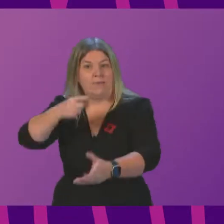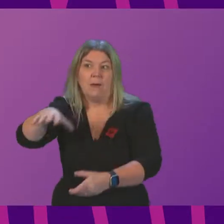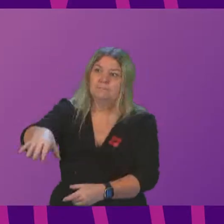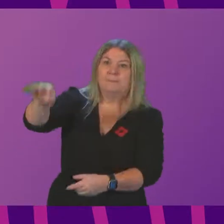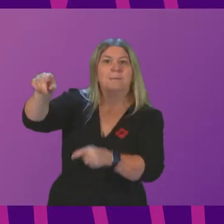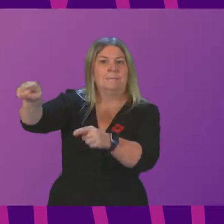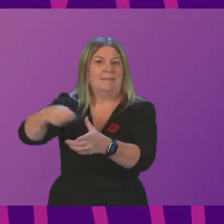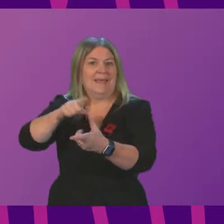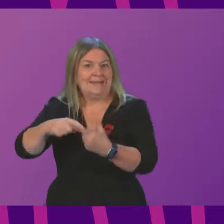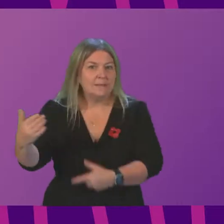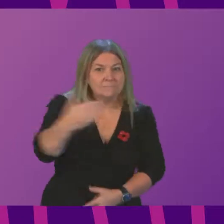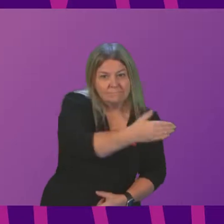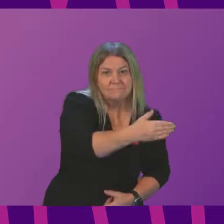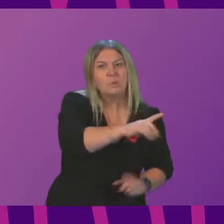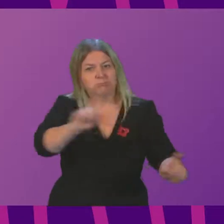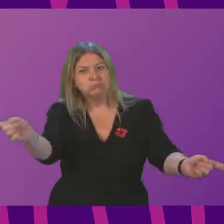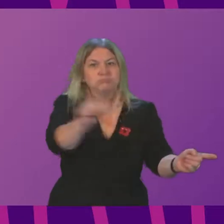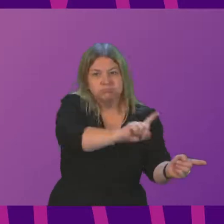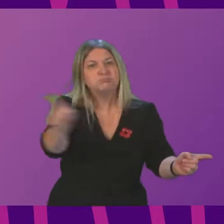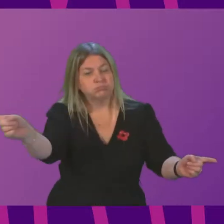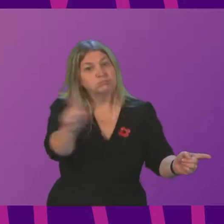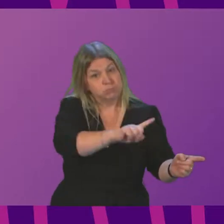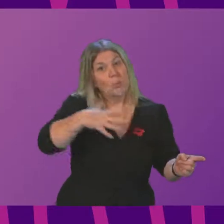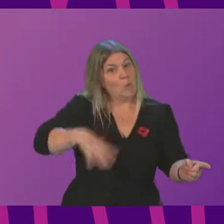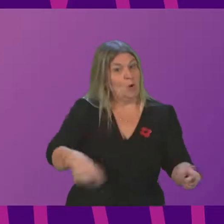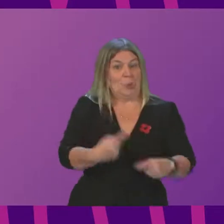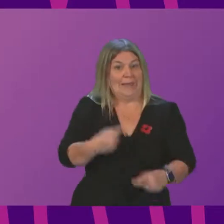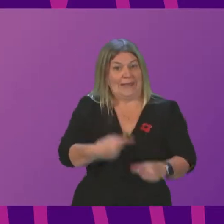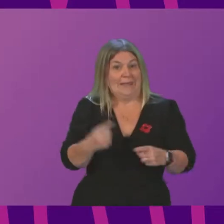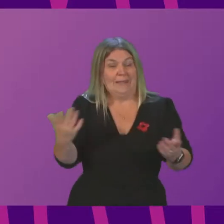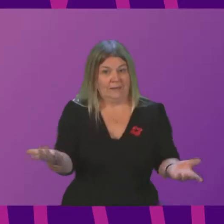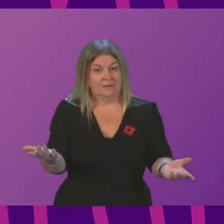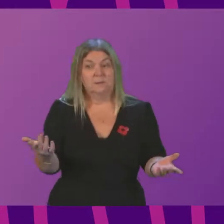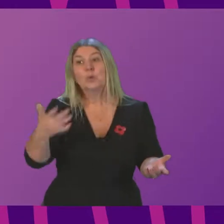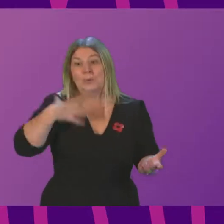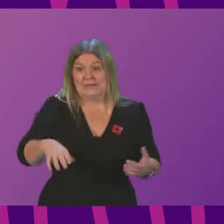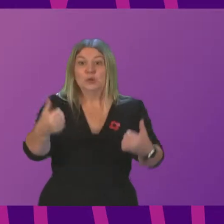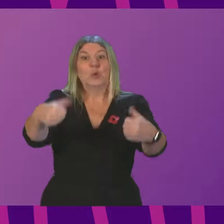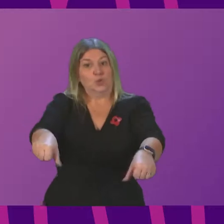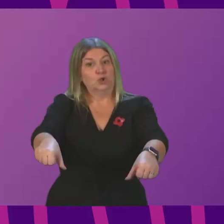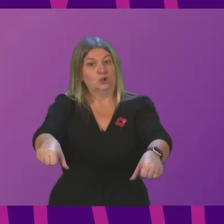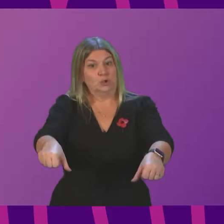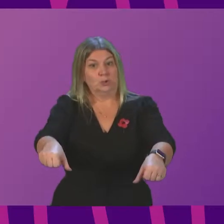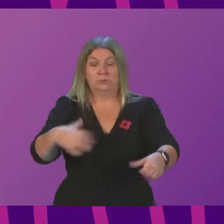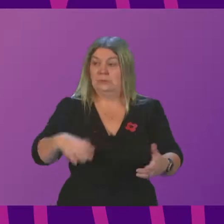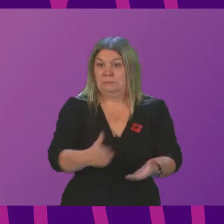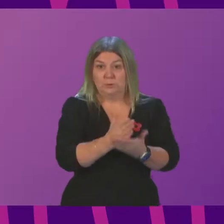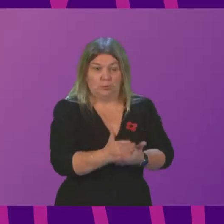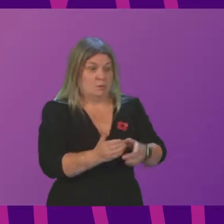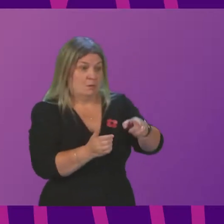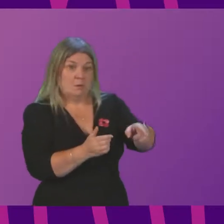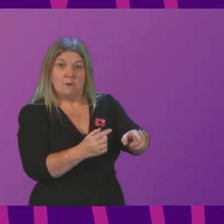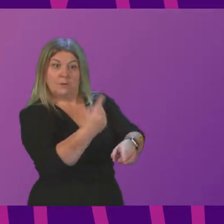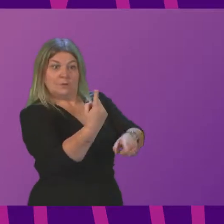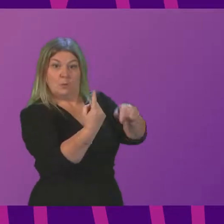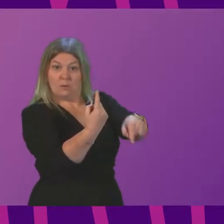a whole system solution required. We need to make sure that patients are able to leave hospital to go into the community